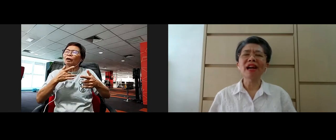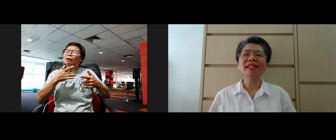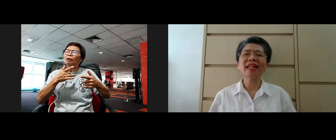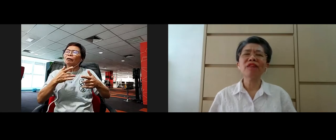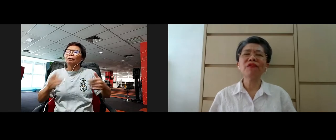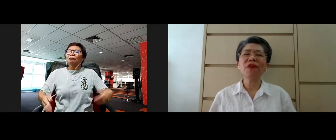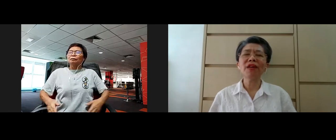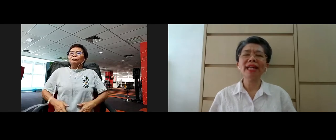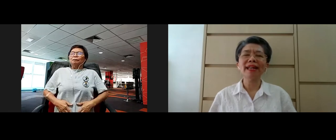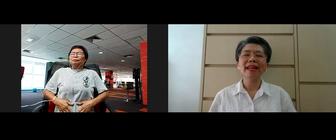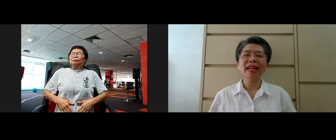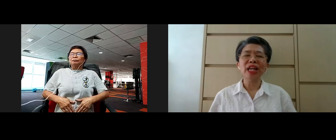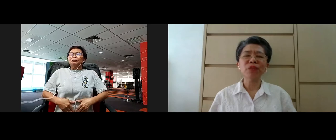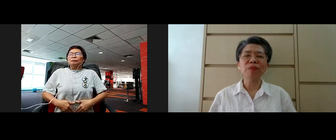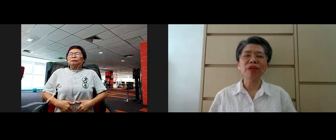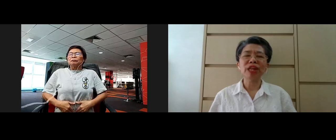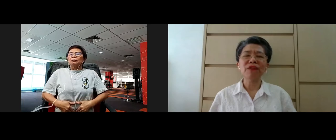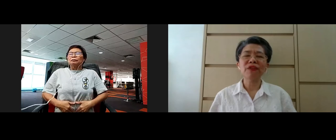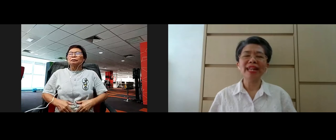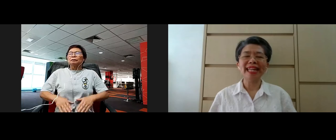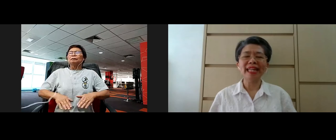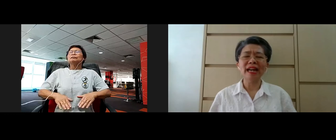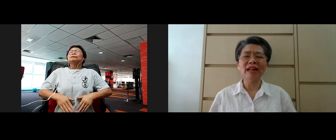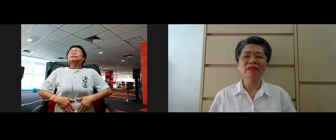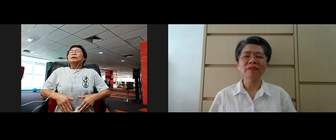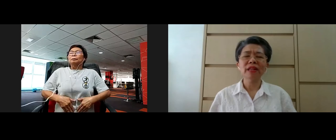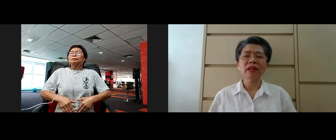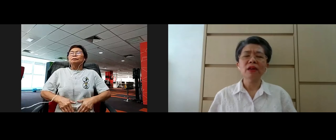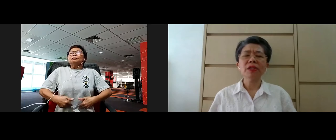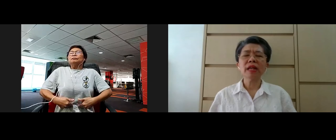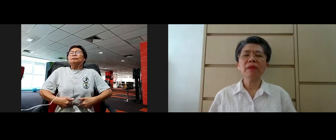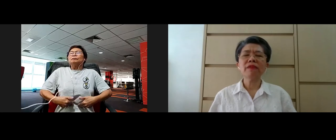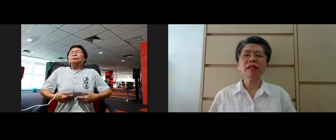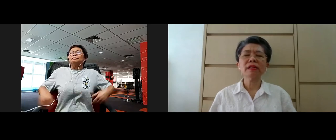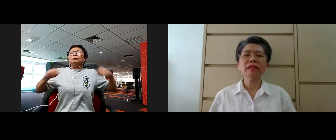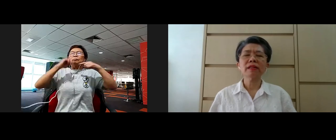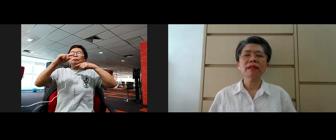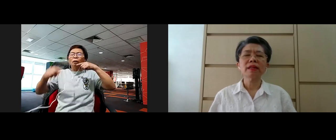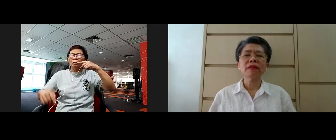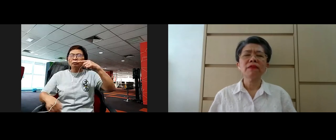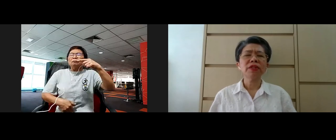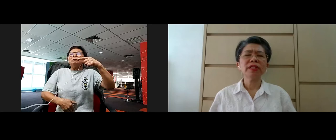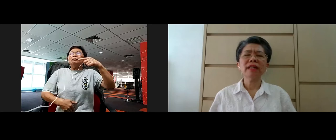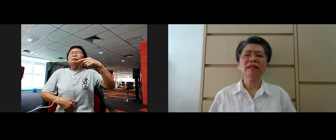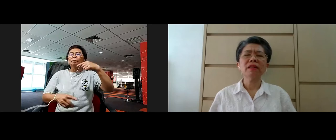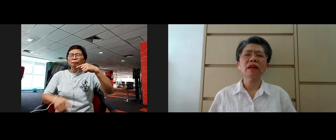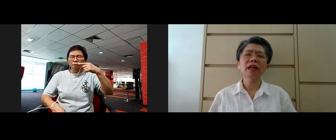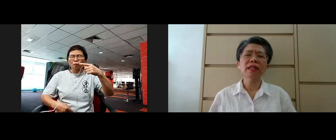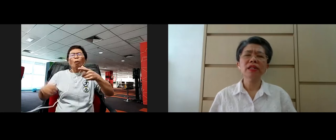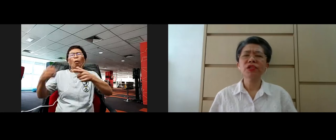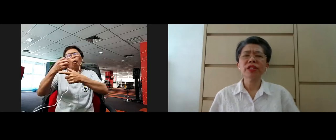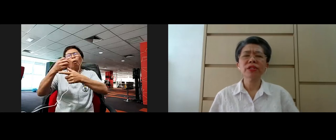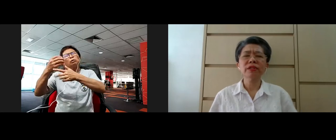rising and falling as we breathe in and out. Or some of us feel that